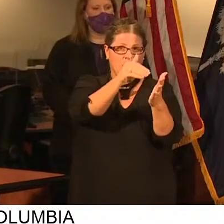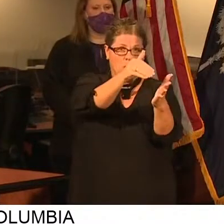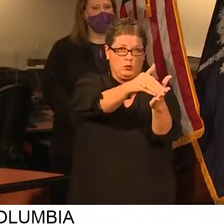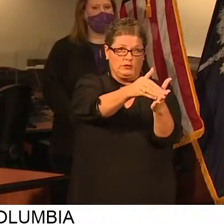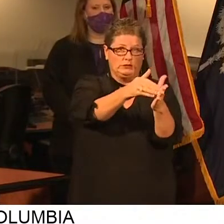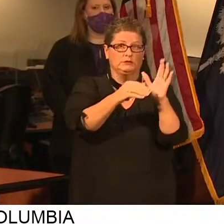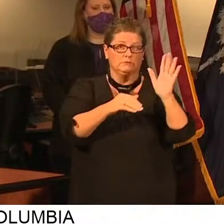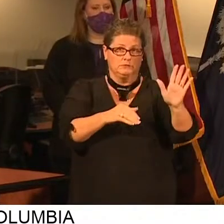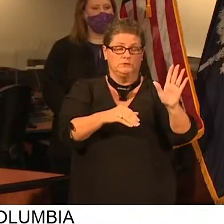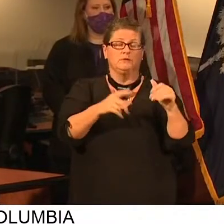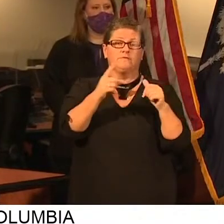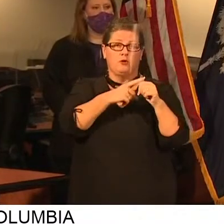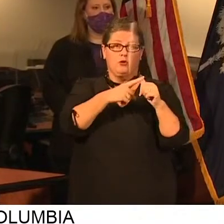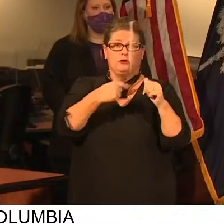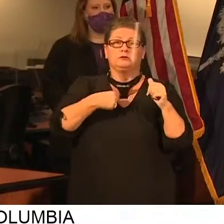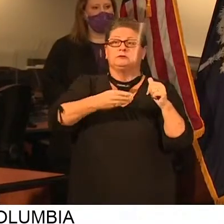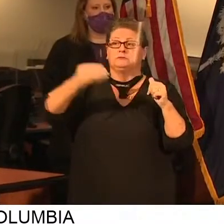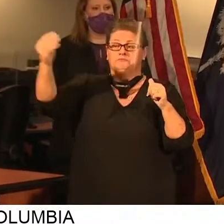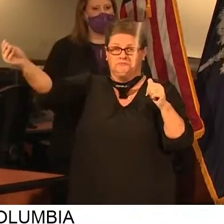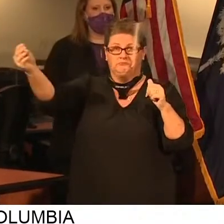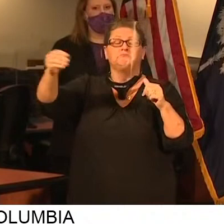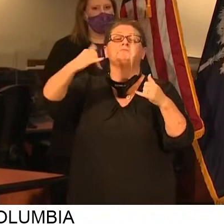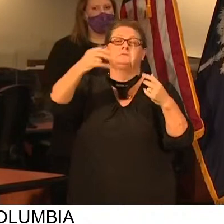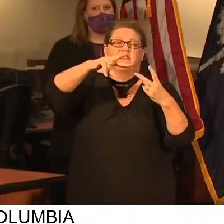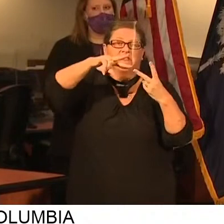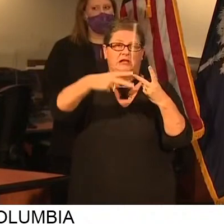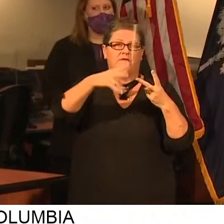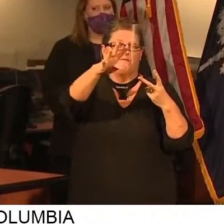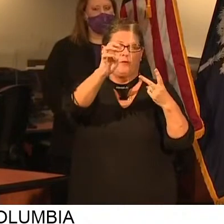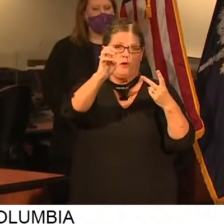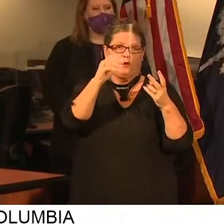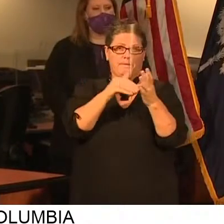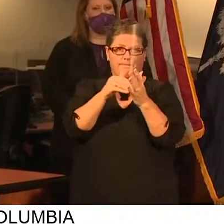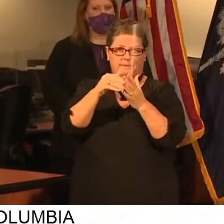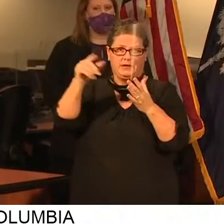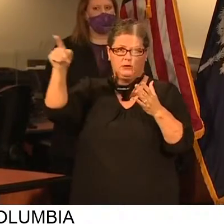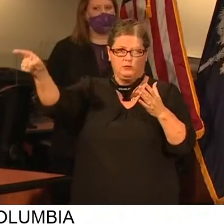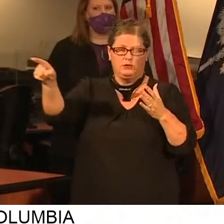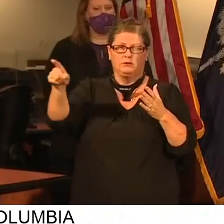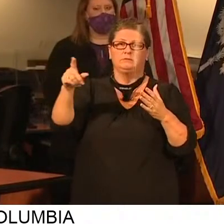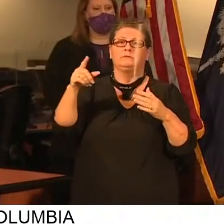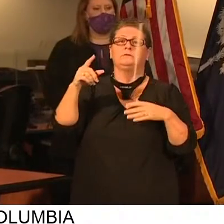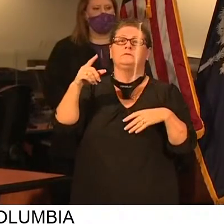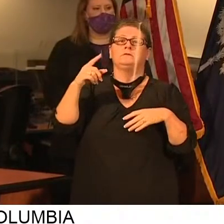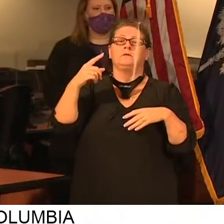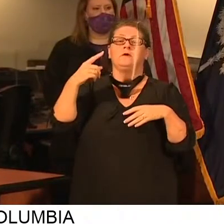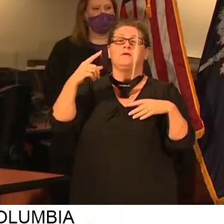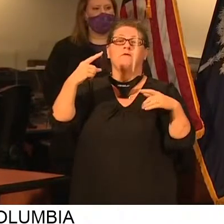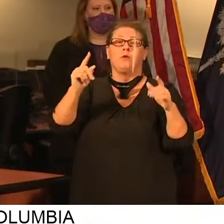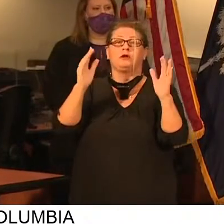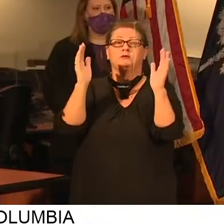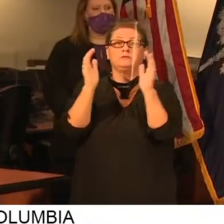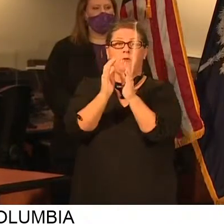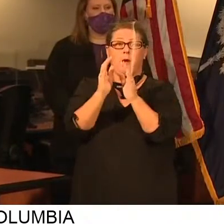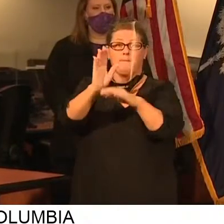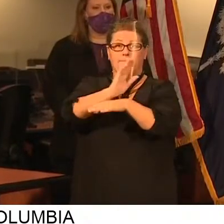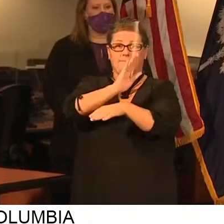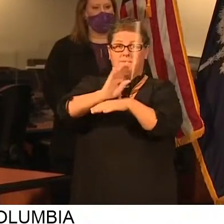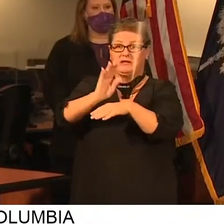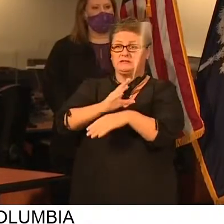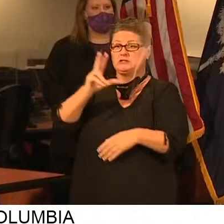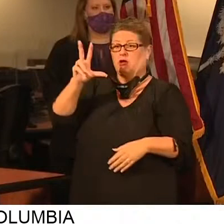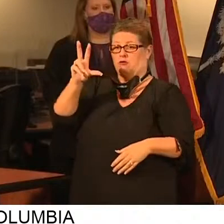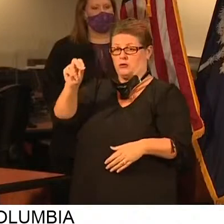into that fund. Second, for small businesses, I have proposed that $30 million